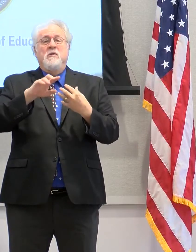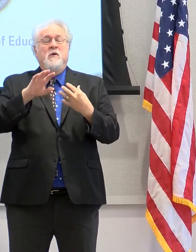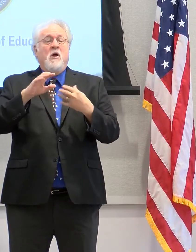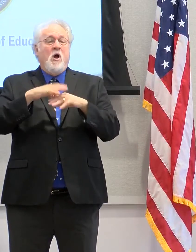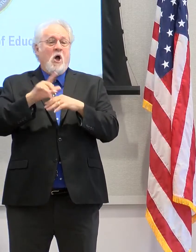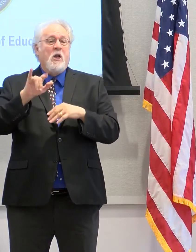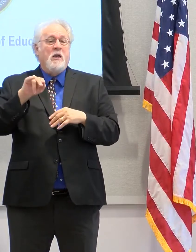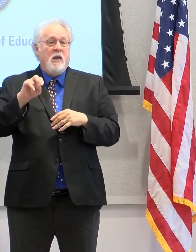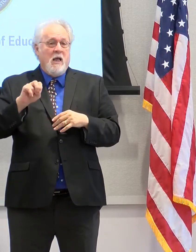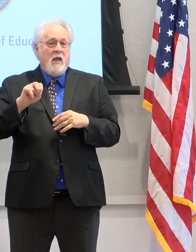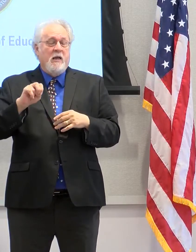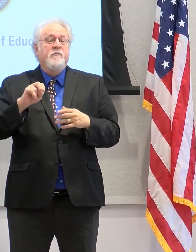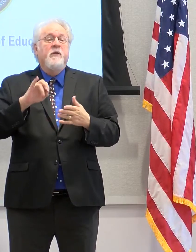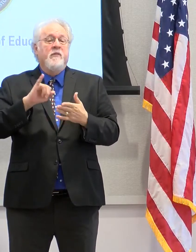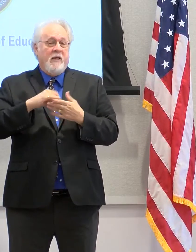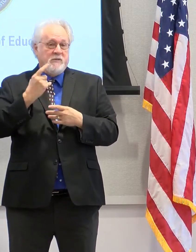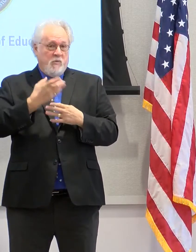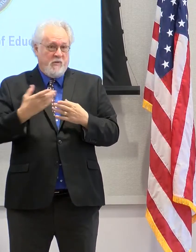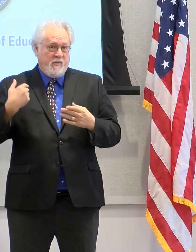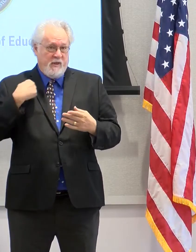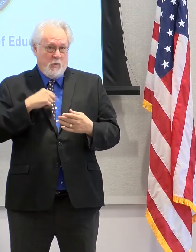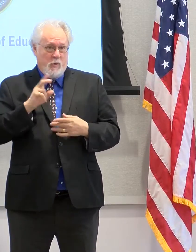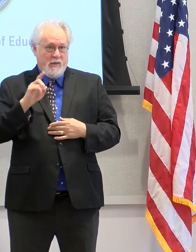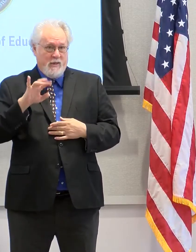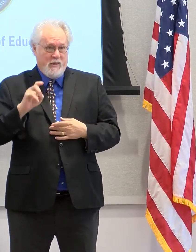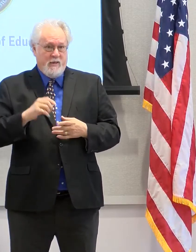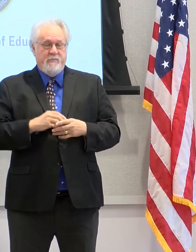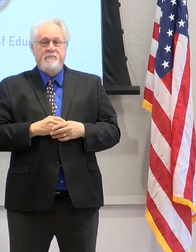we did, hosting those education town hall meetings.